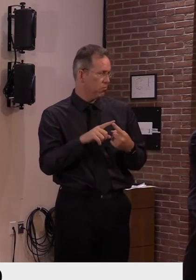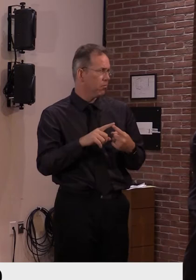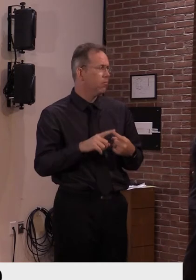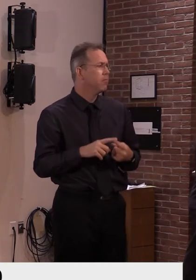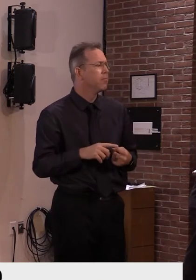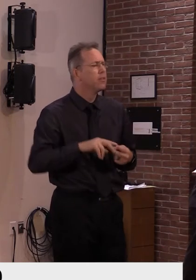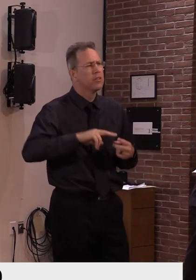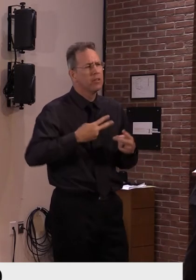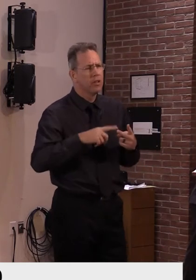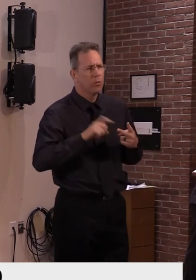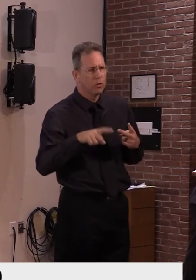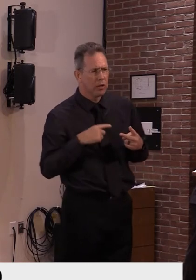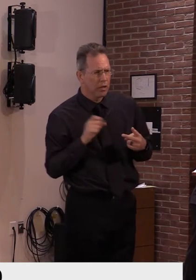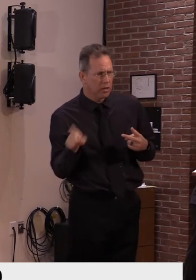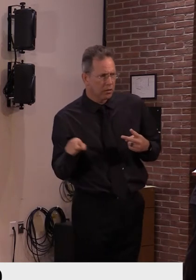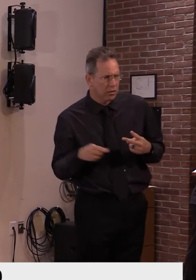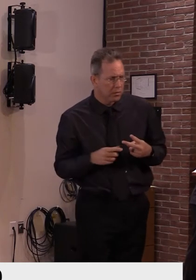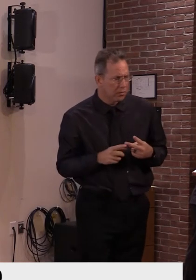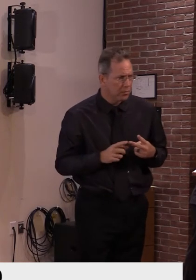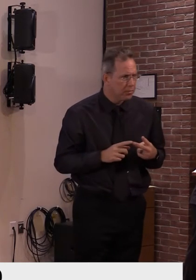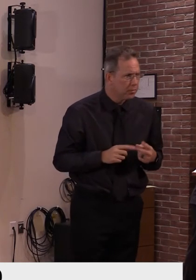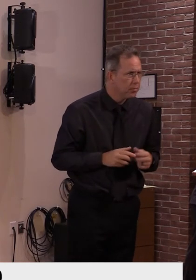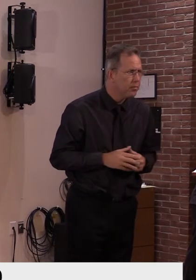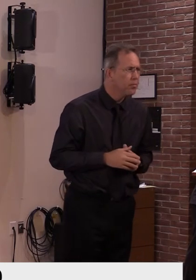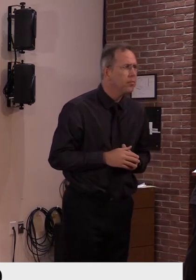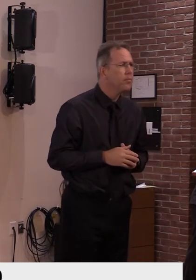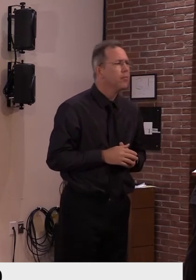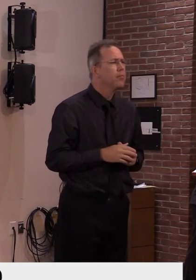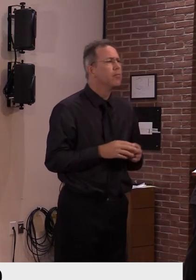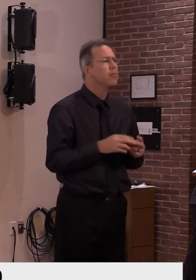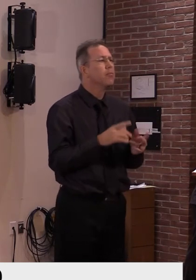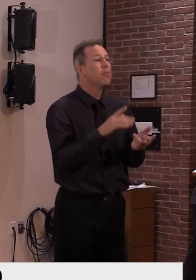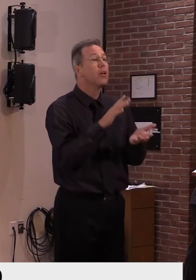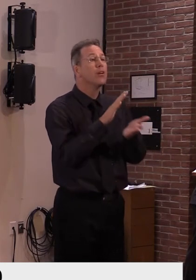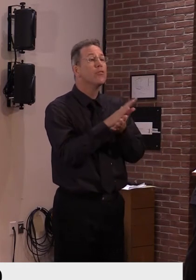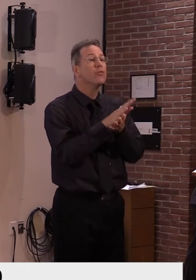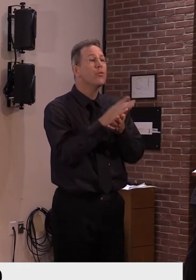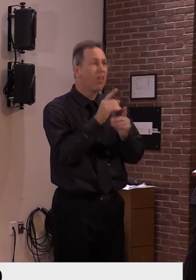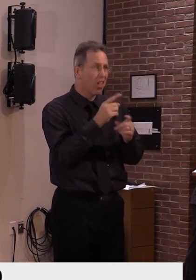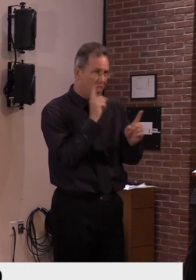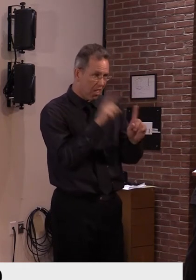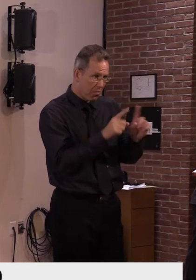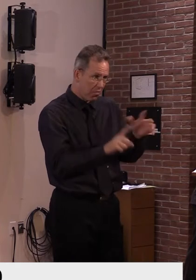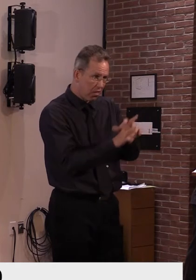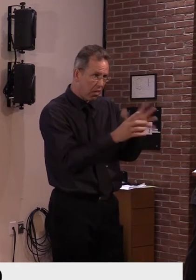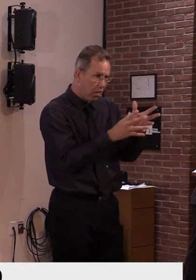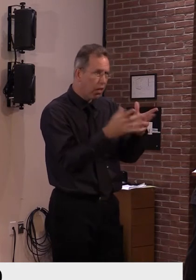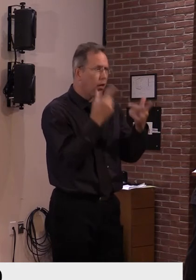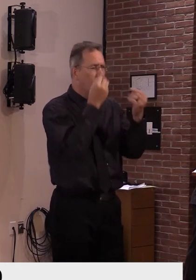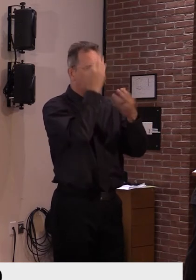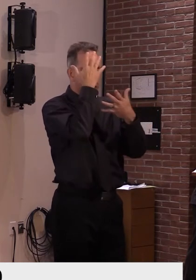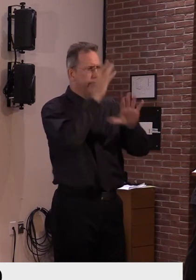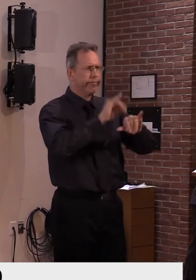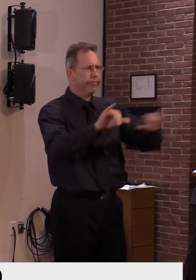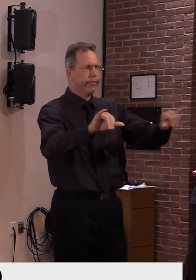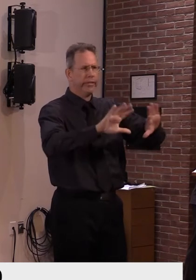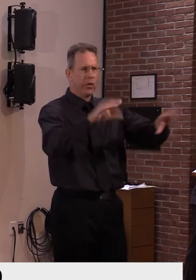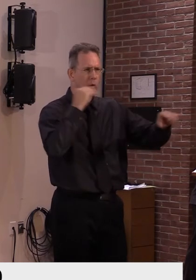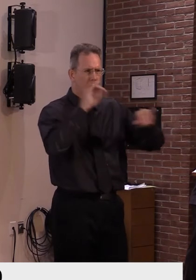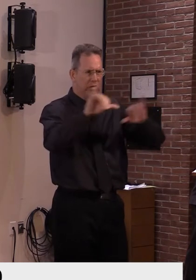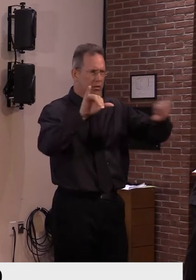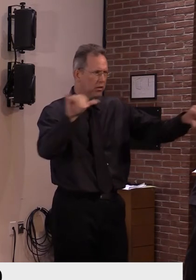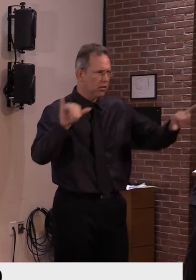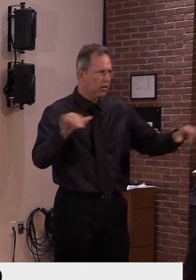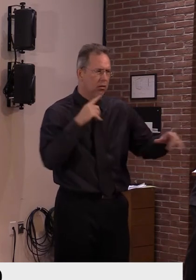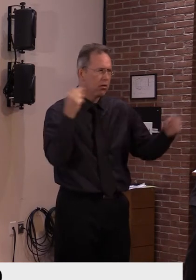um, go to online education for a week at least, um, something that's required by